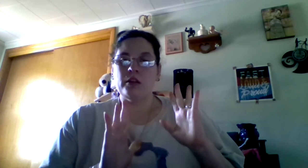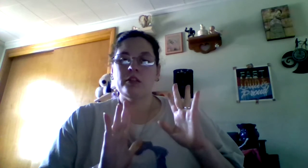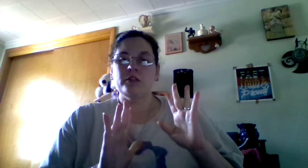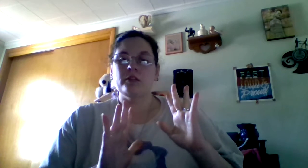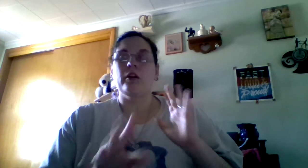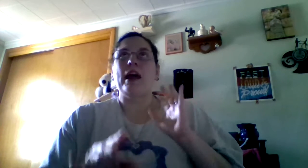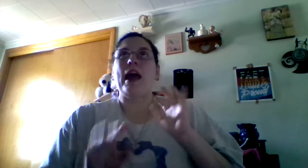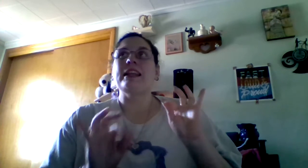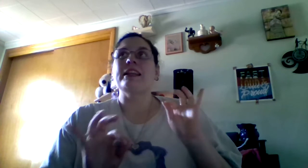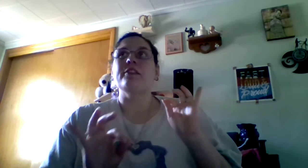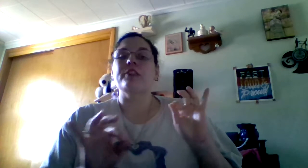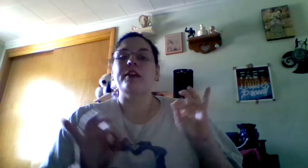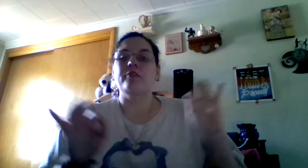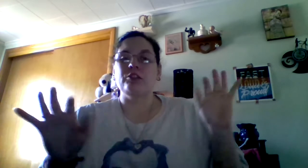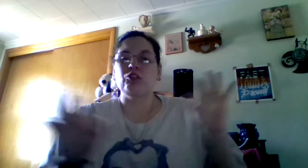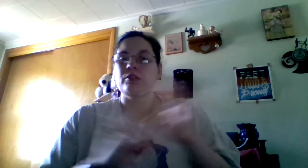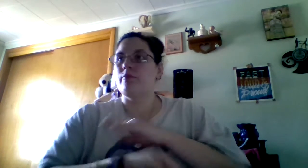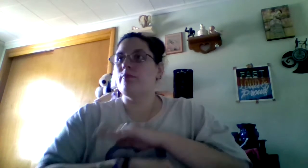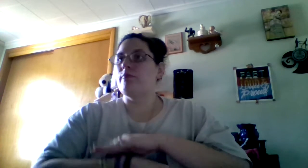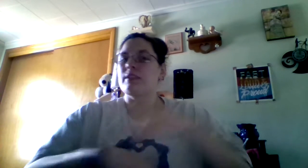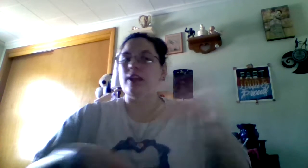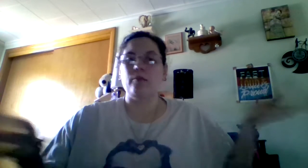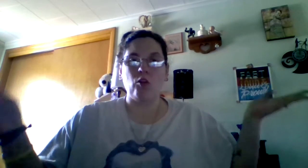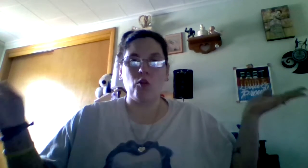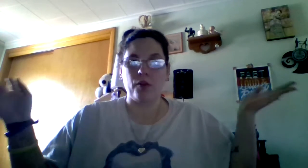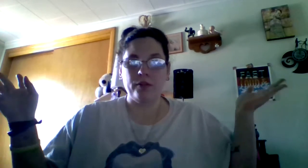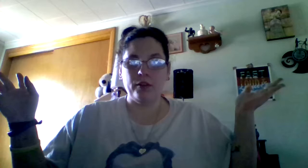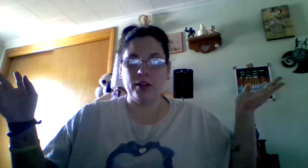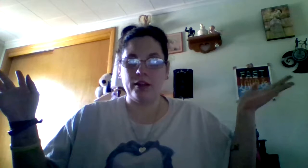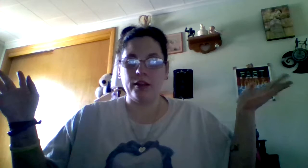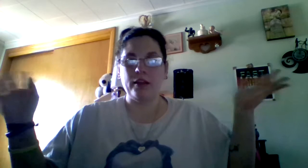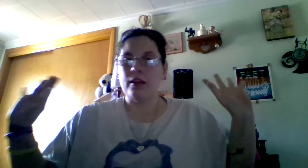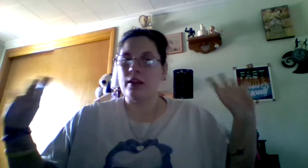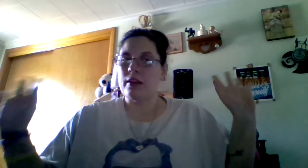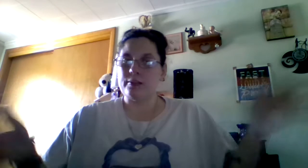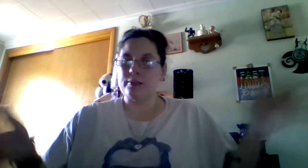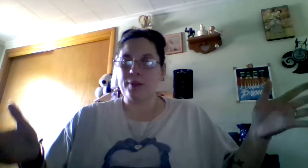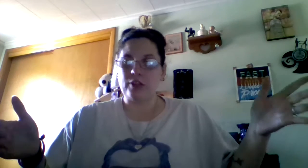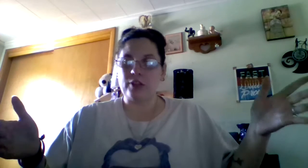So, any little thing would send me over. Especially that.